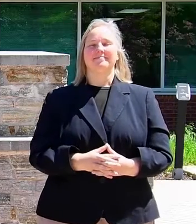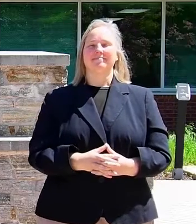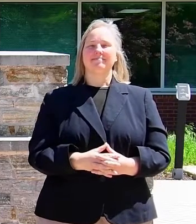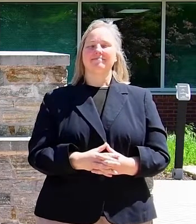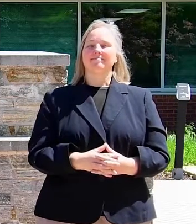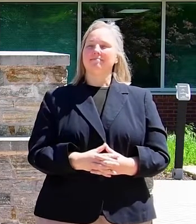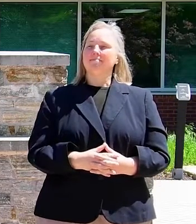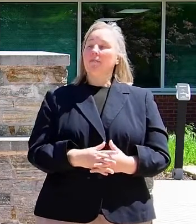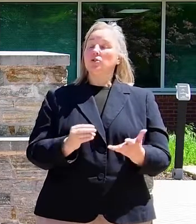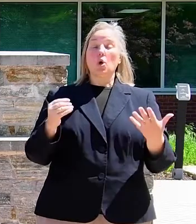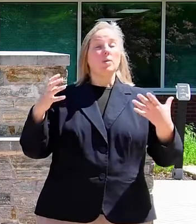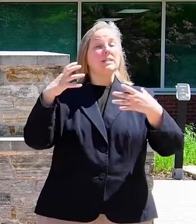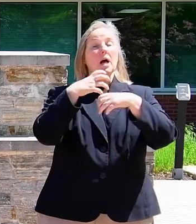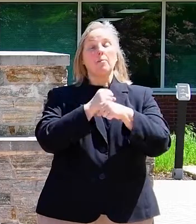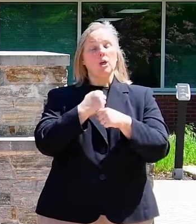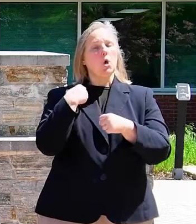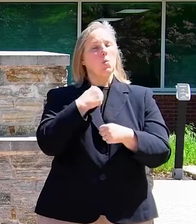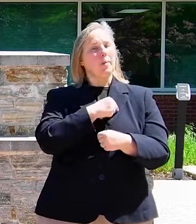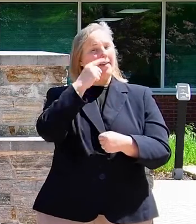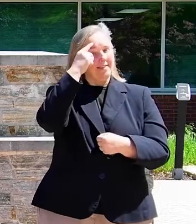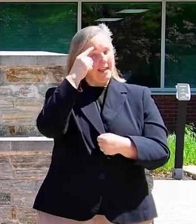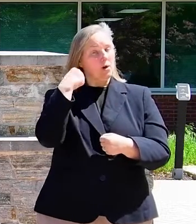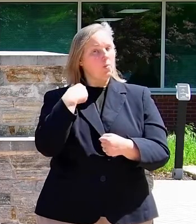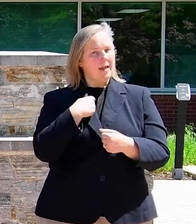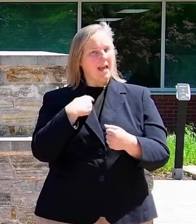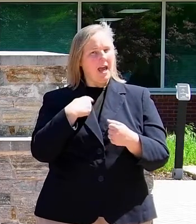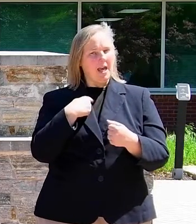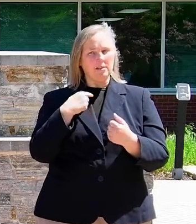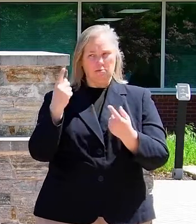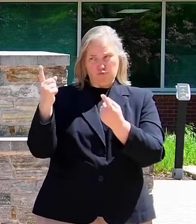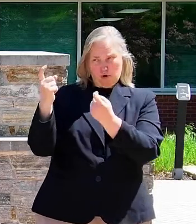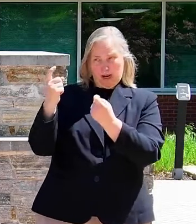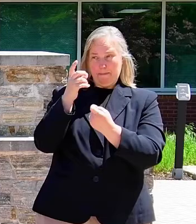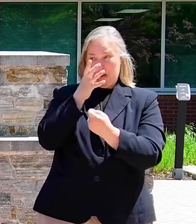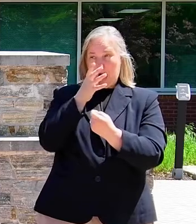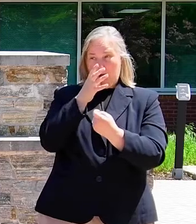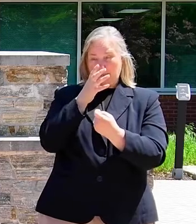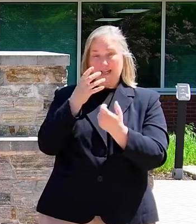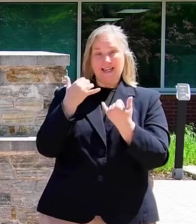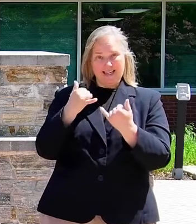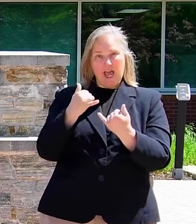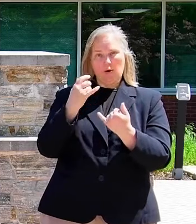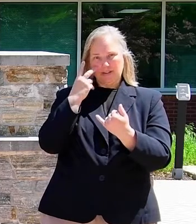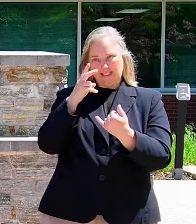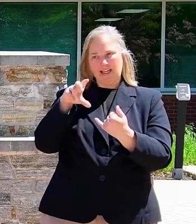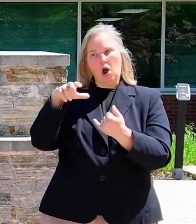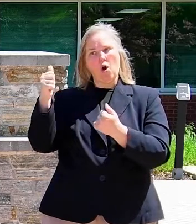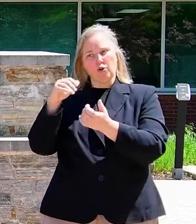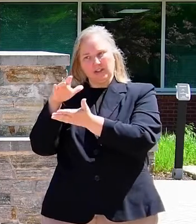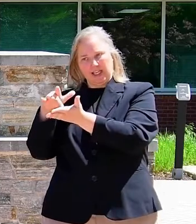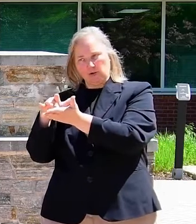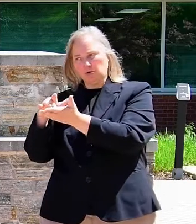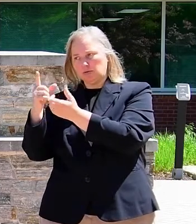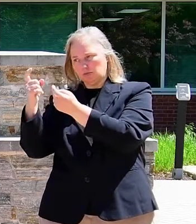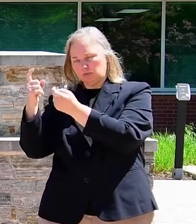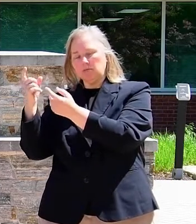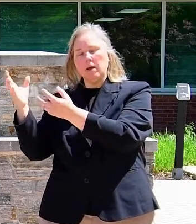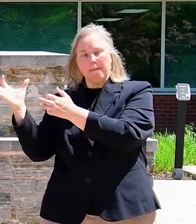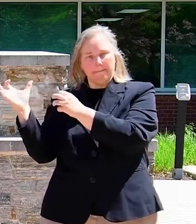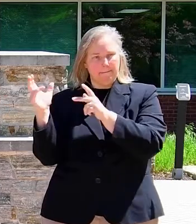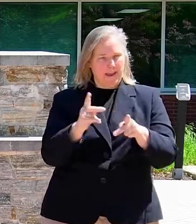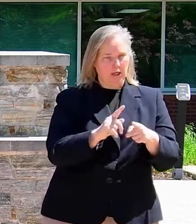So in summary, we think we can bring those moms who are now being seen in our centers back to Howard County.